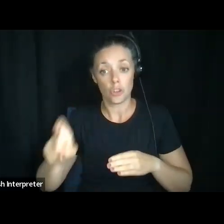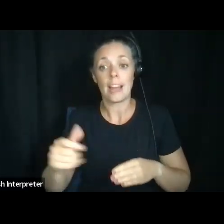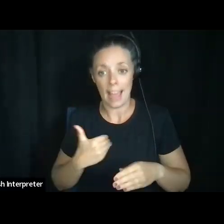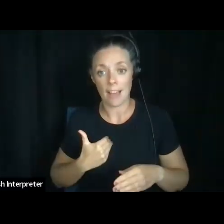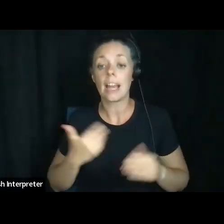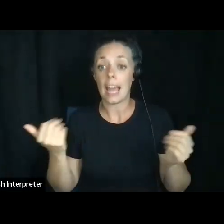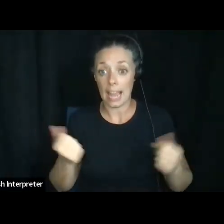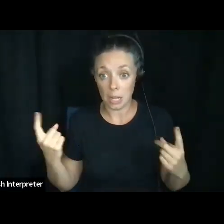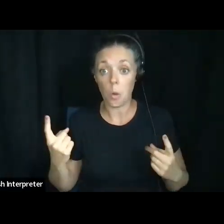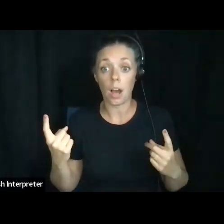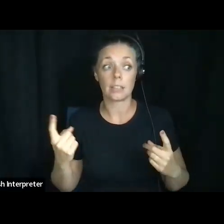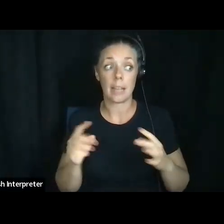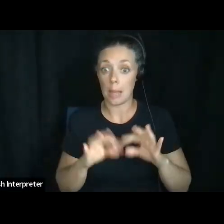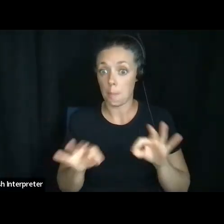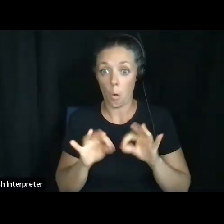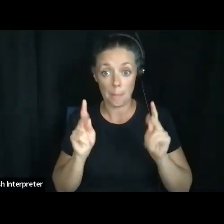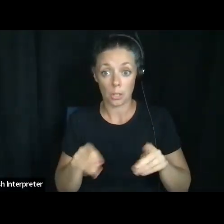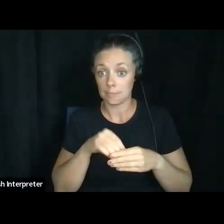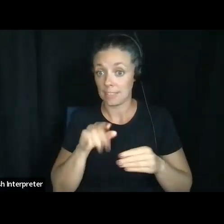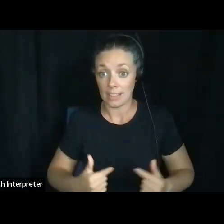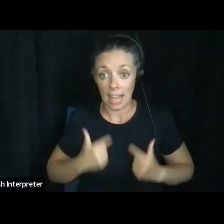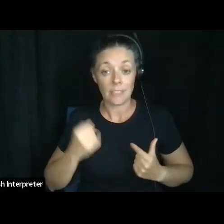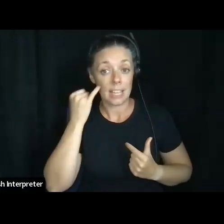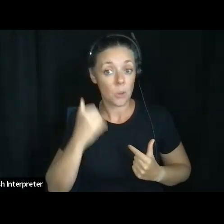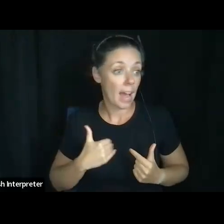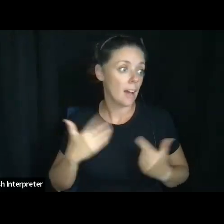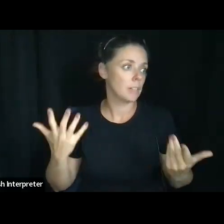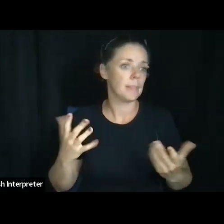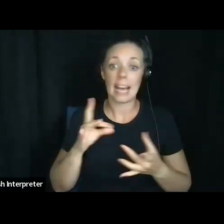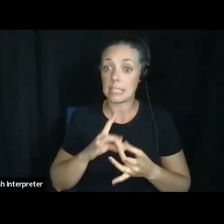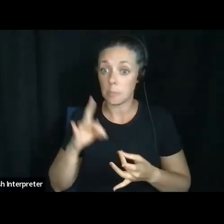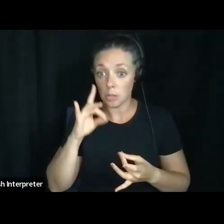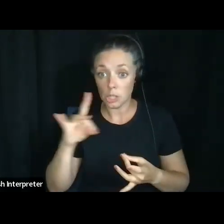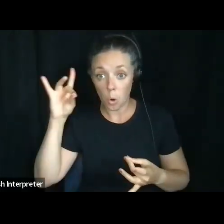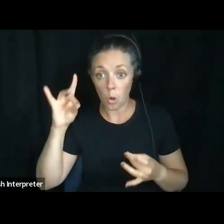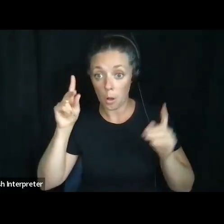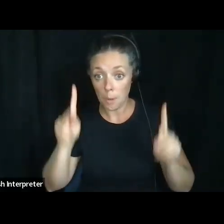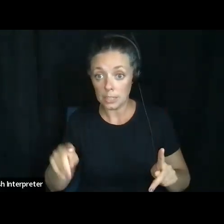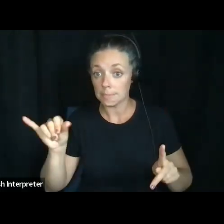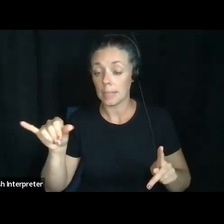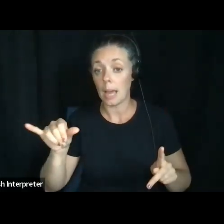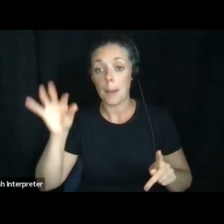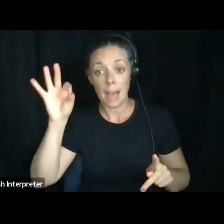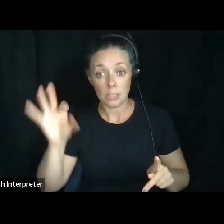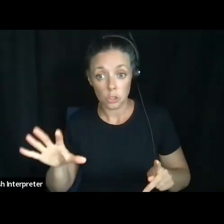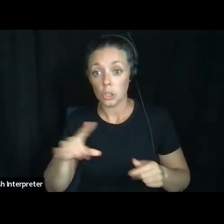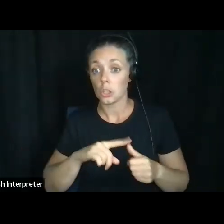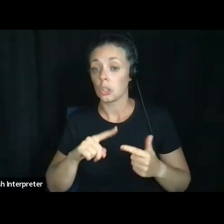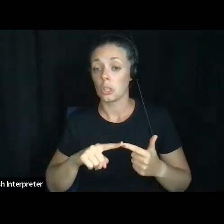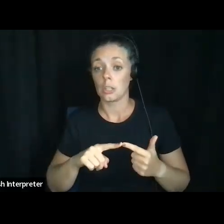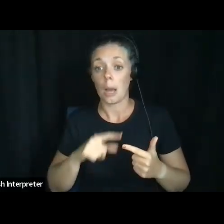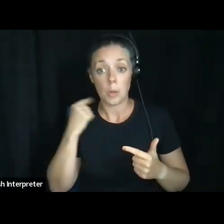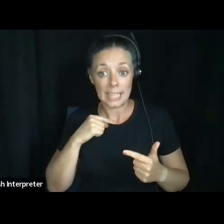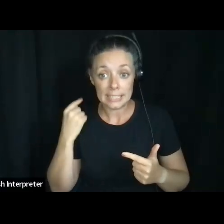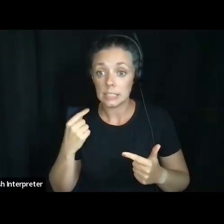in your life, um, if you have a spiritual, uh, person, your pastor or priest, um, someone like